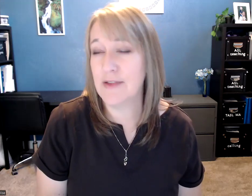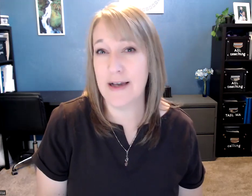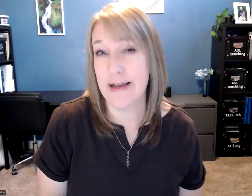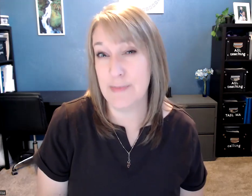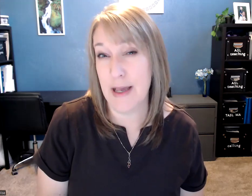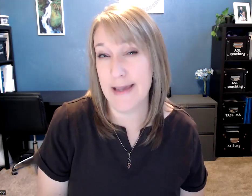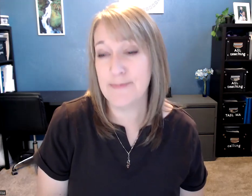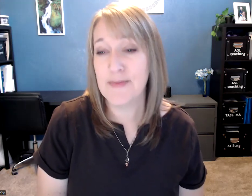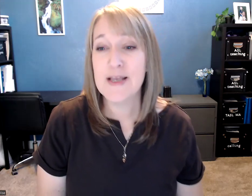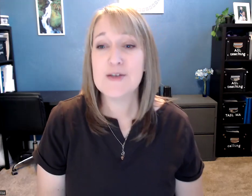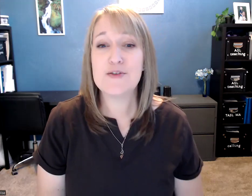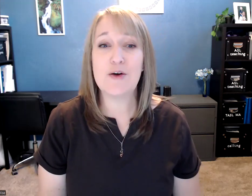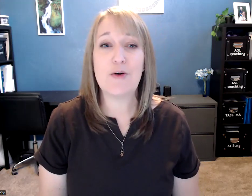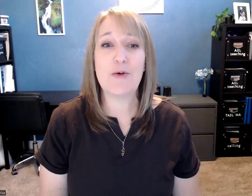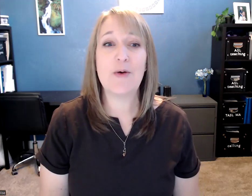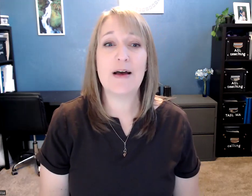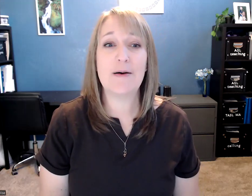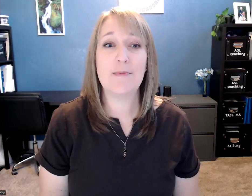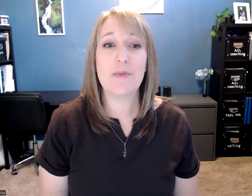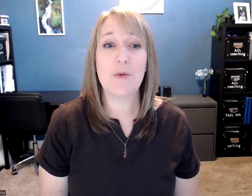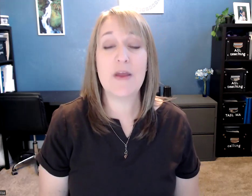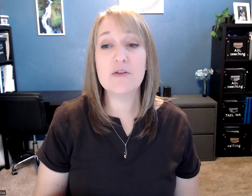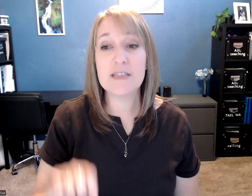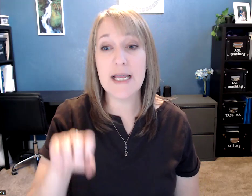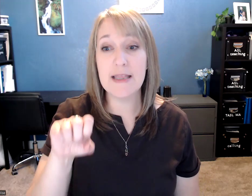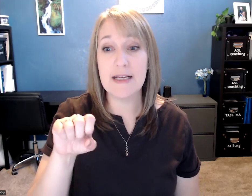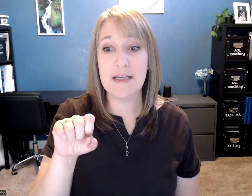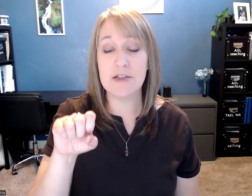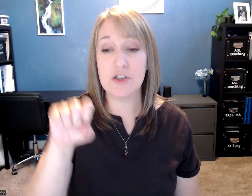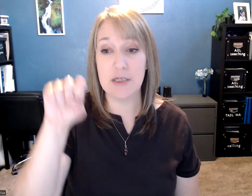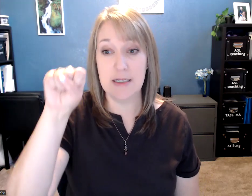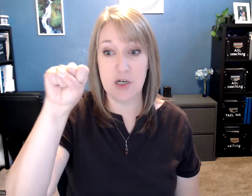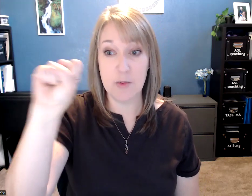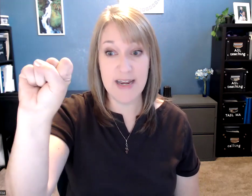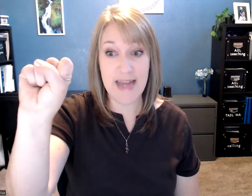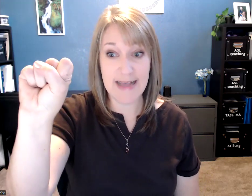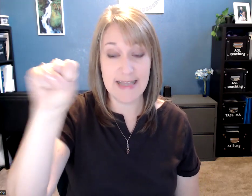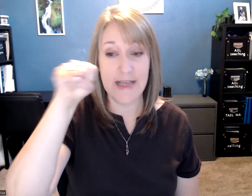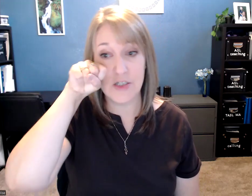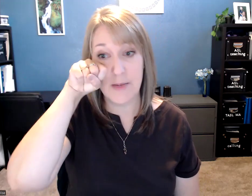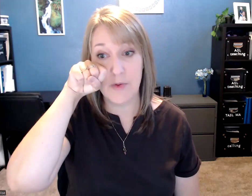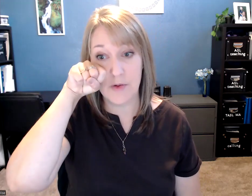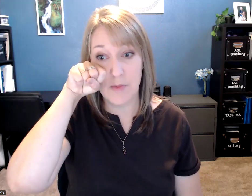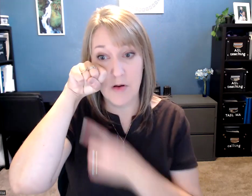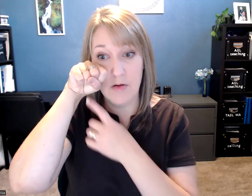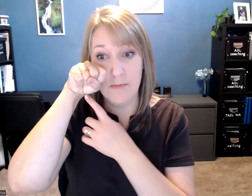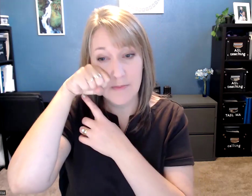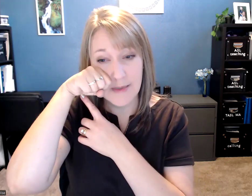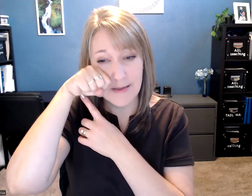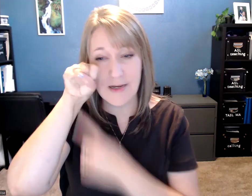of like I spy. So, um, the way that you sign this is you're going to start with an S handshape with your palm. Well, that's